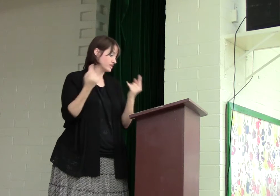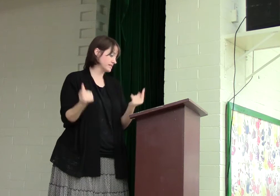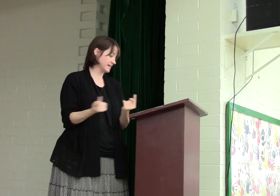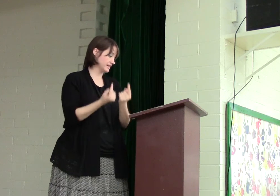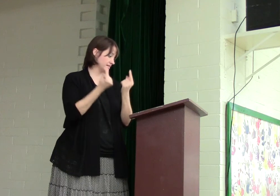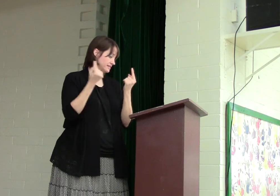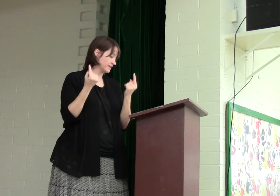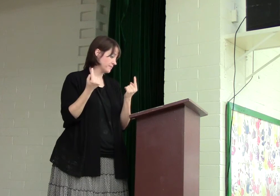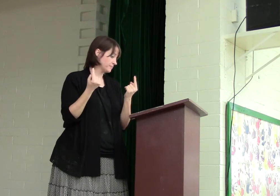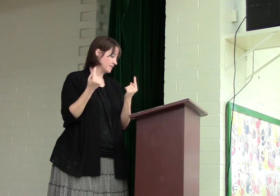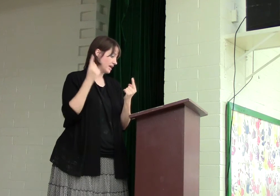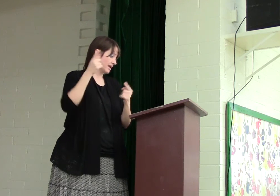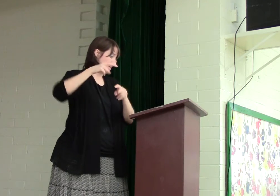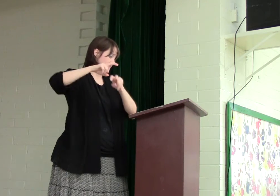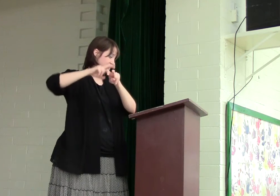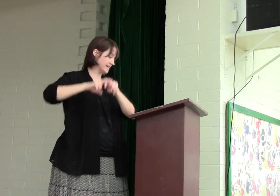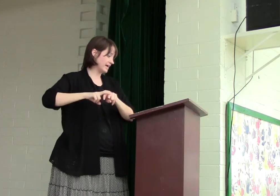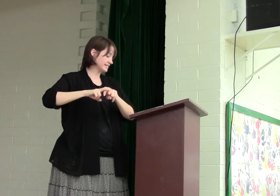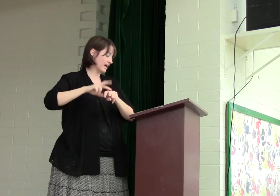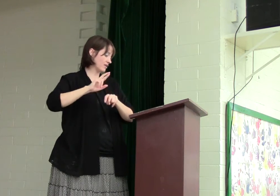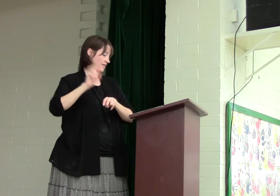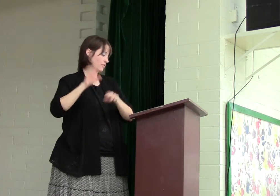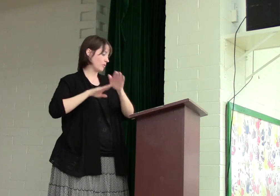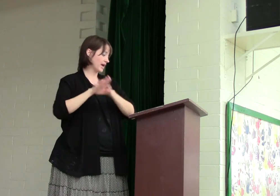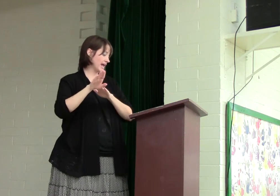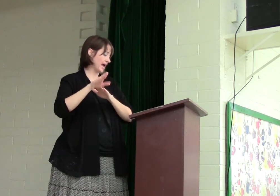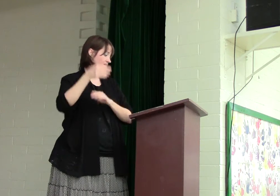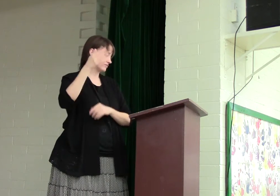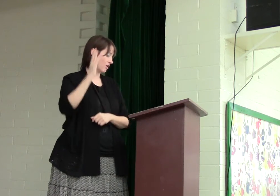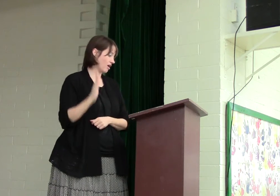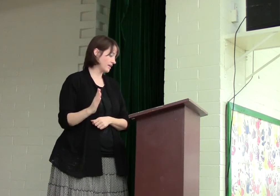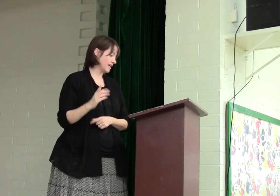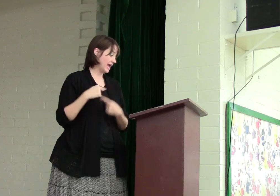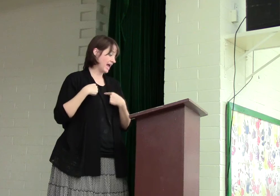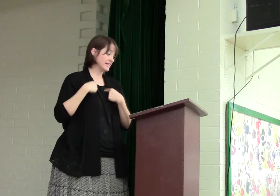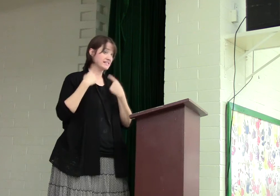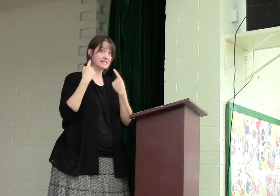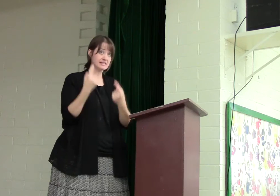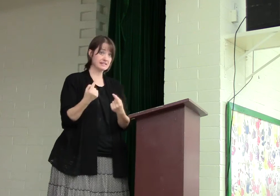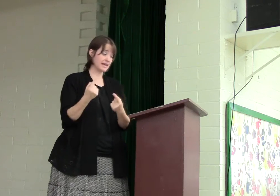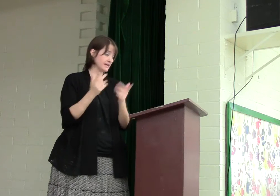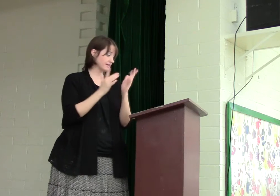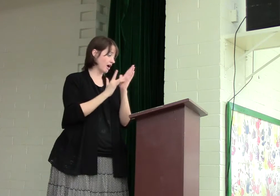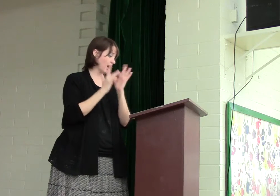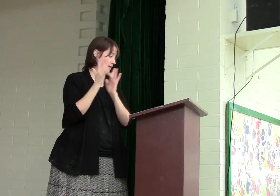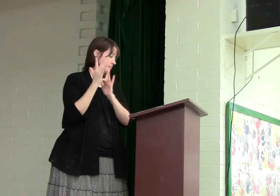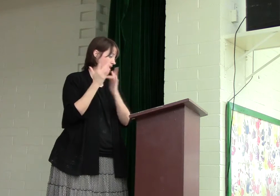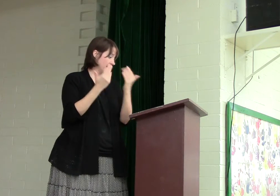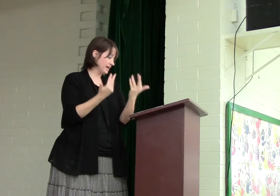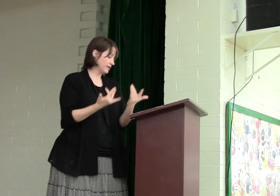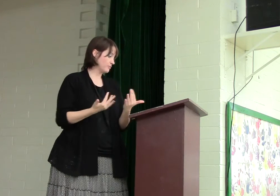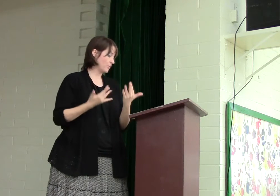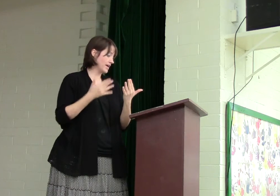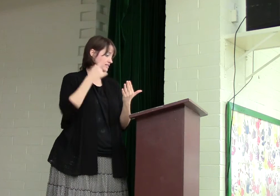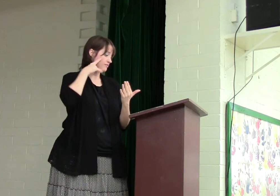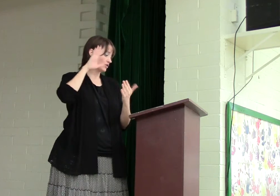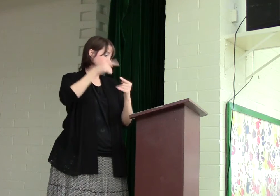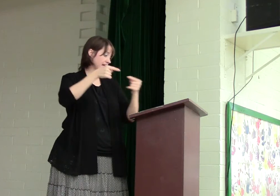sins, he sat down at the right hand of God. And since that time, he waits for his